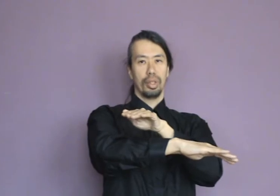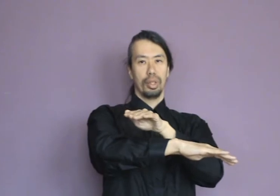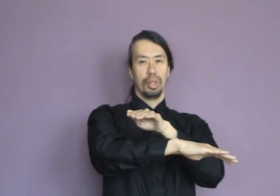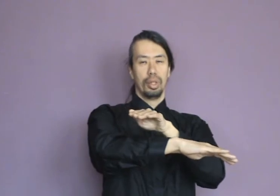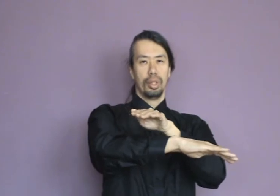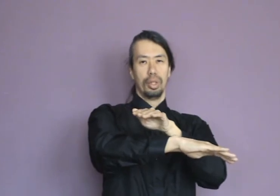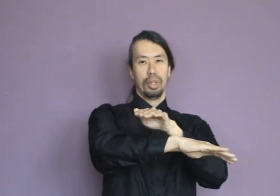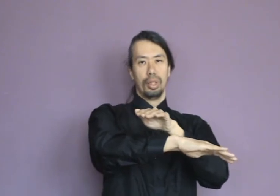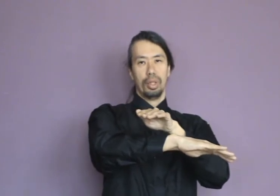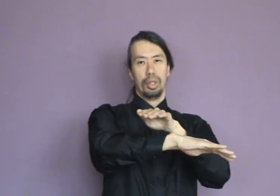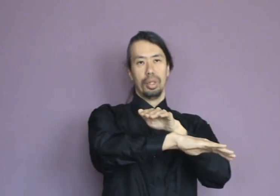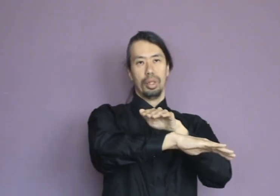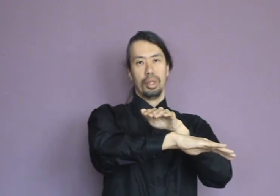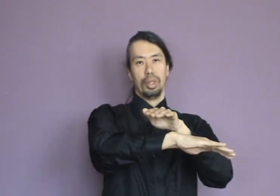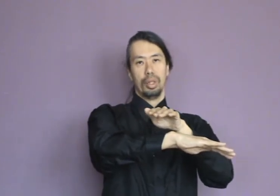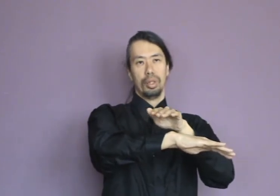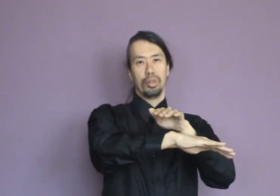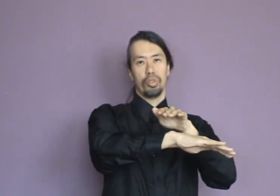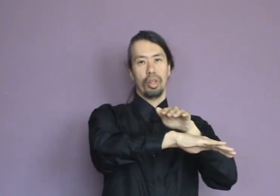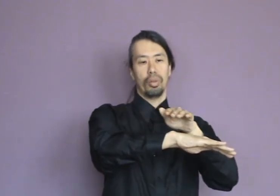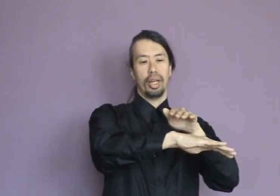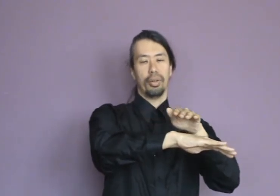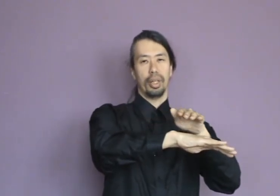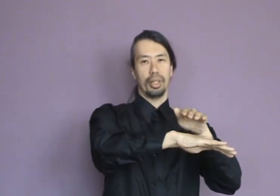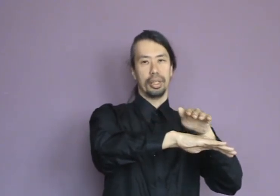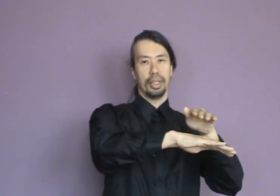to slow down the energy.